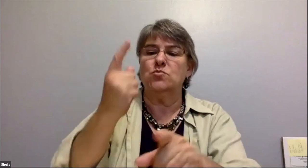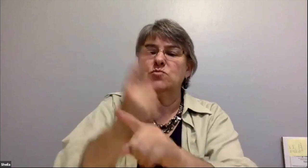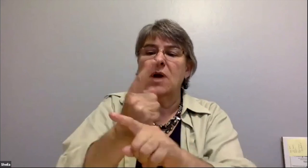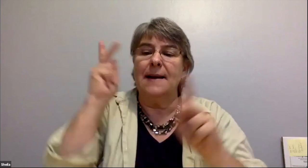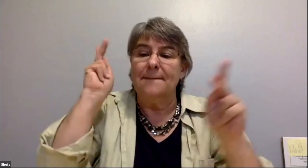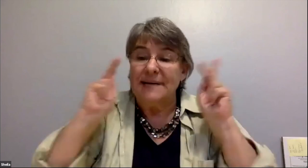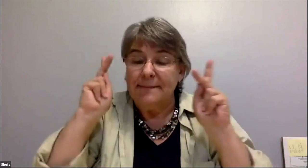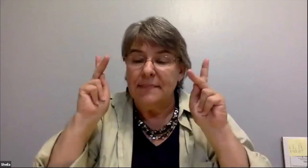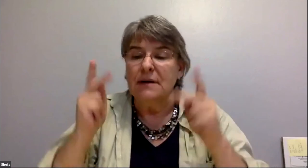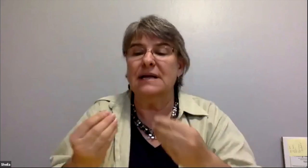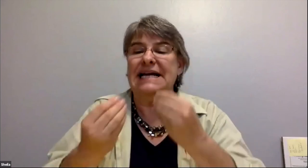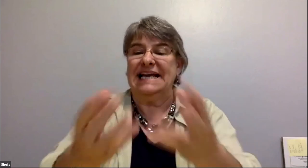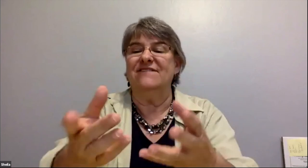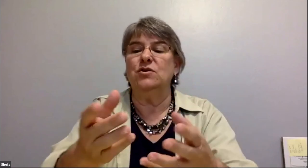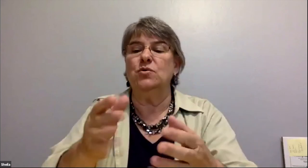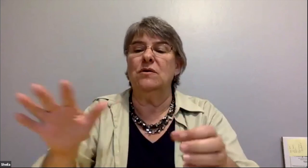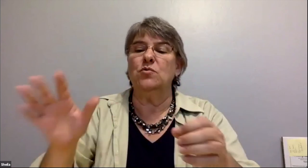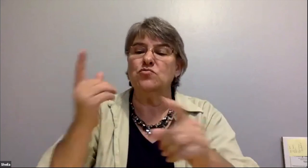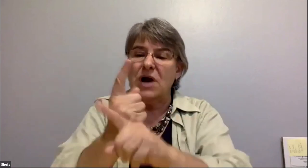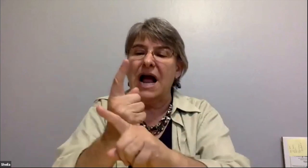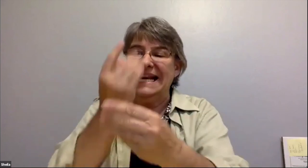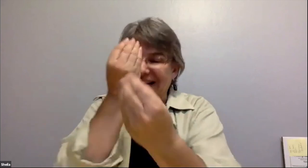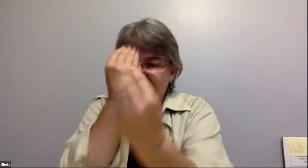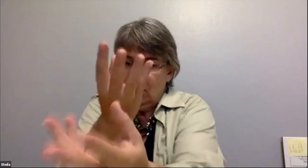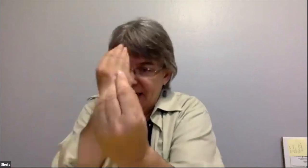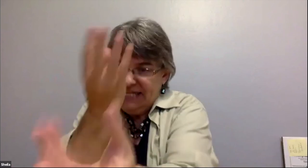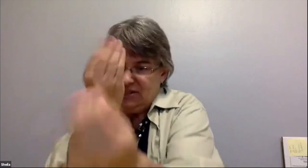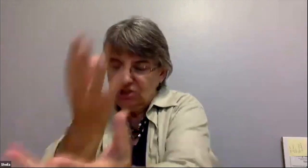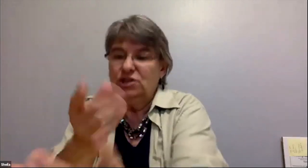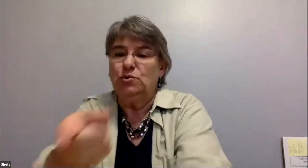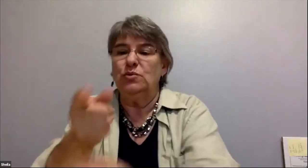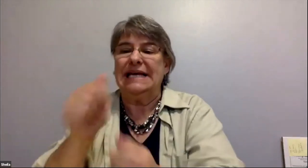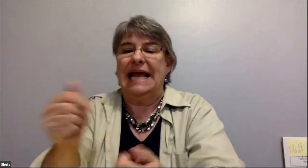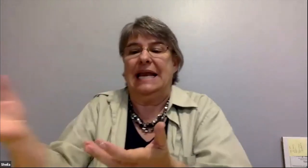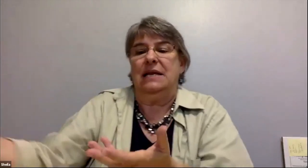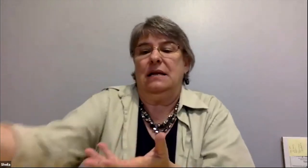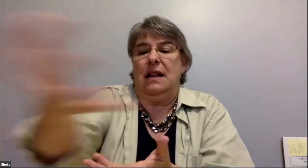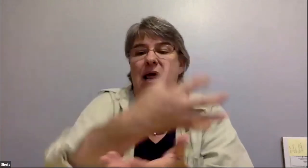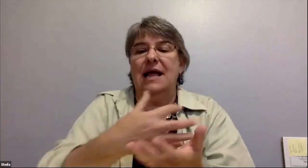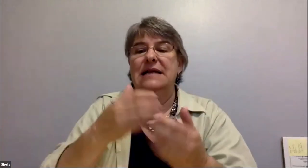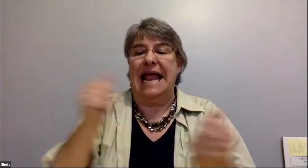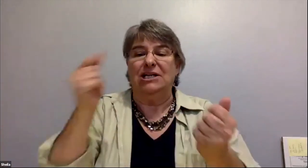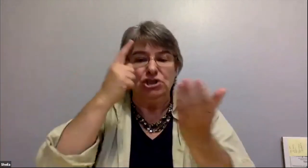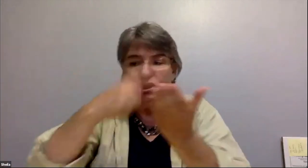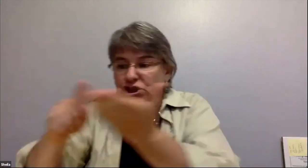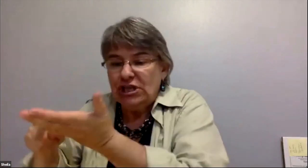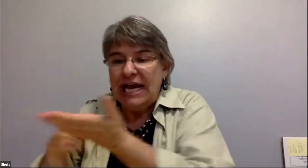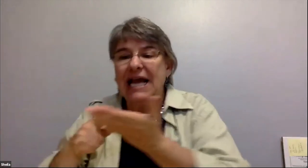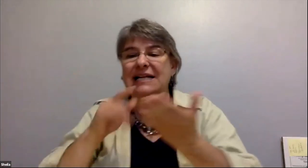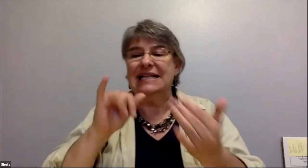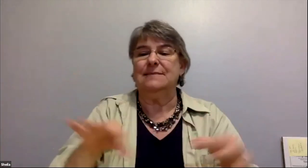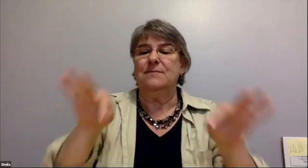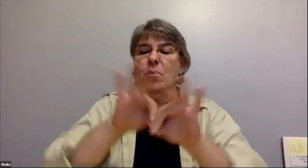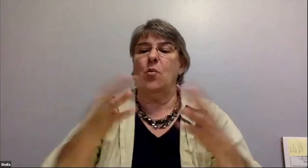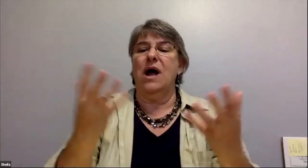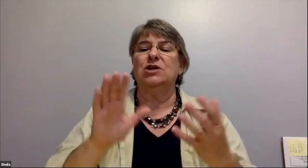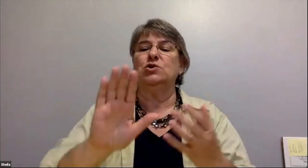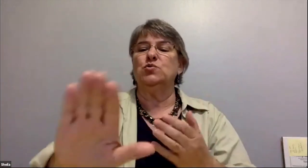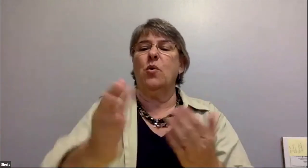solid information and whatnot so you know it's that's why i'm saying what is your proposed timeline and how do you